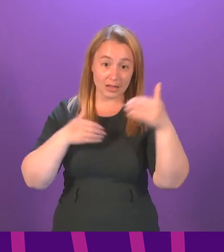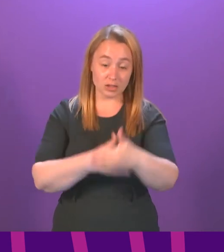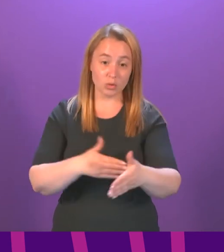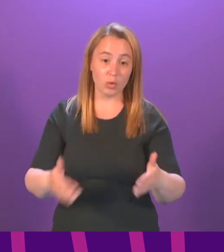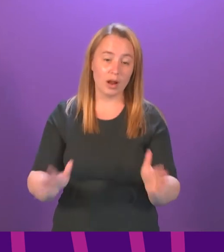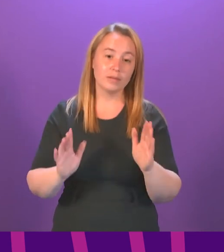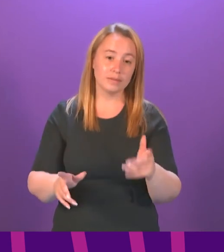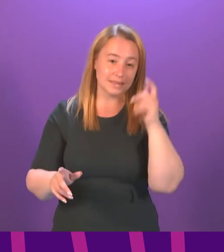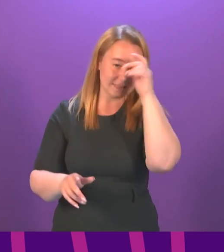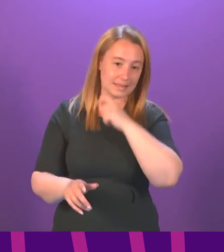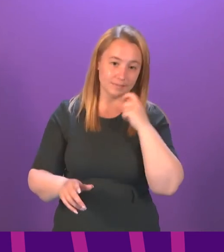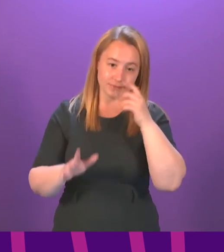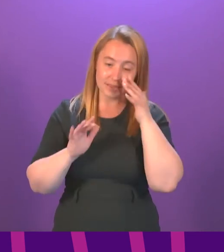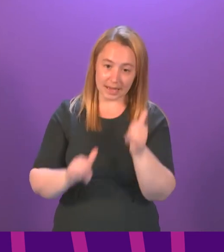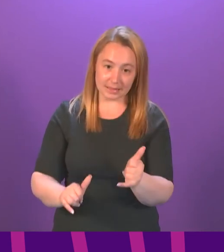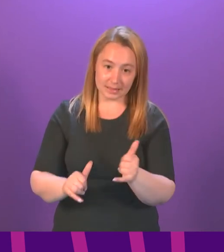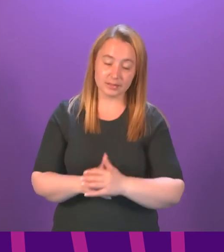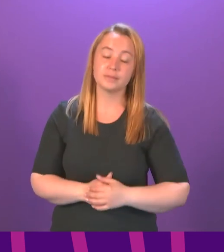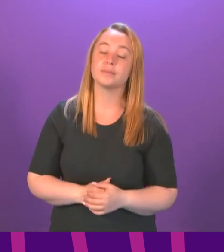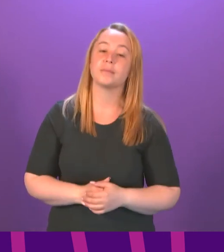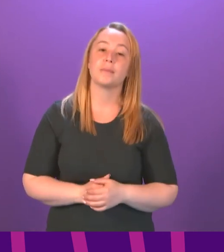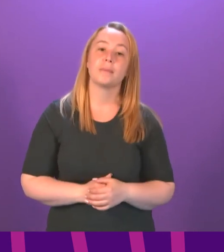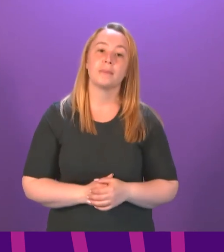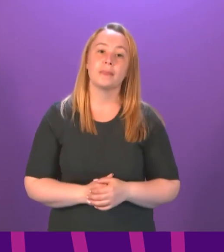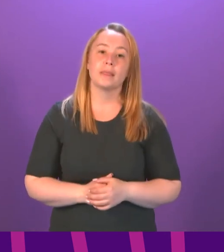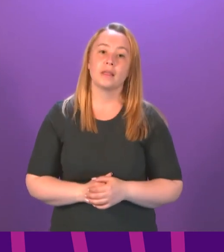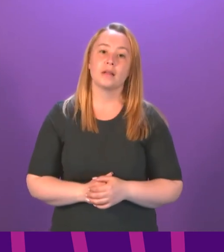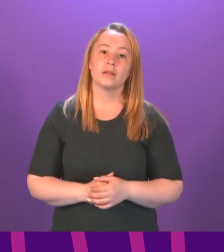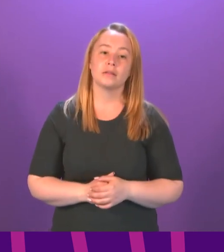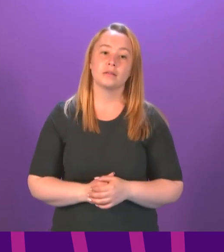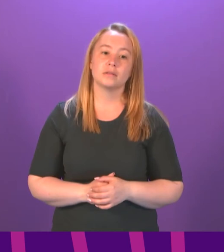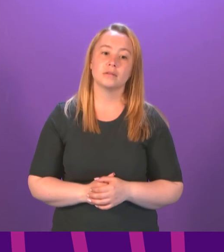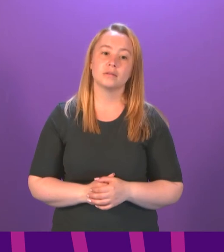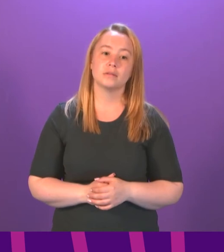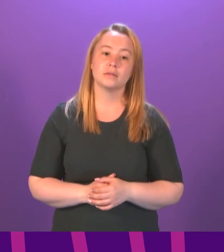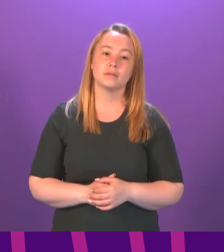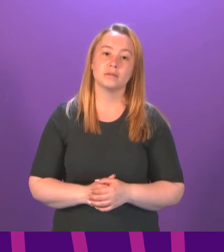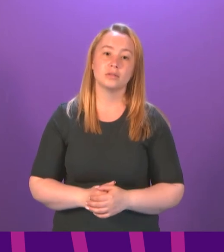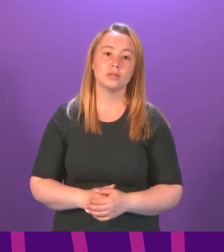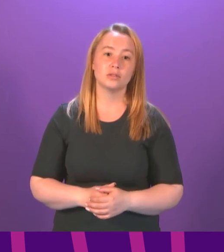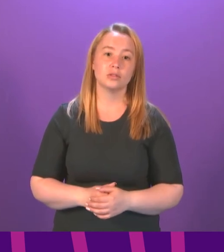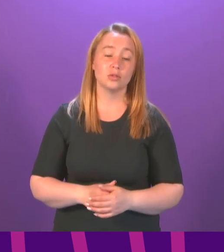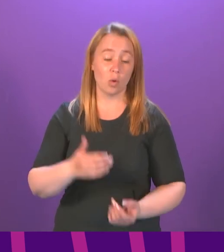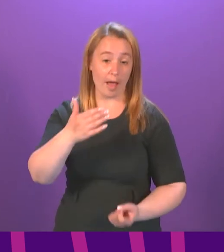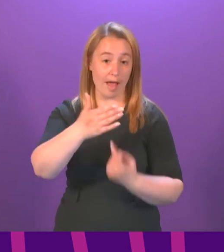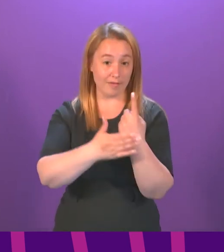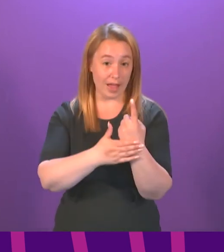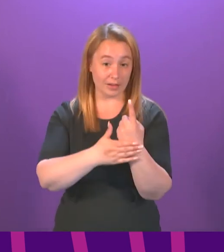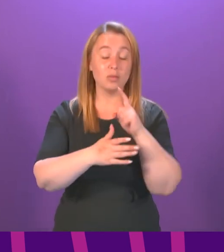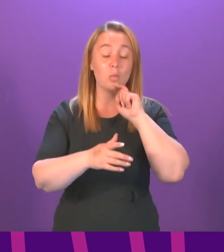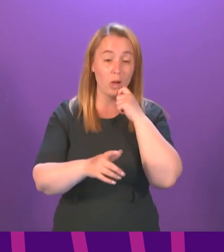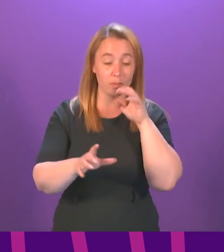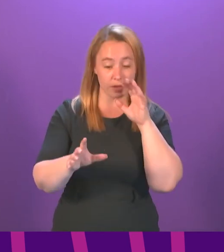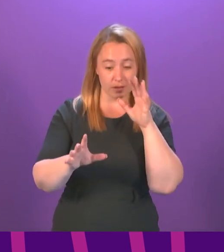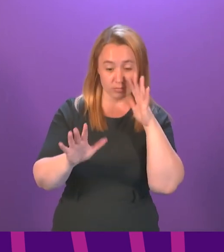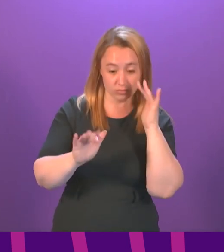it clear that the situation with the virus, the application of necessary mitigations and the actual experience of the event will be monitored